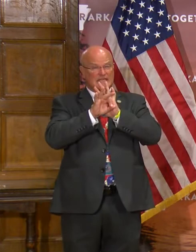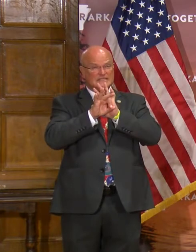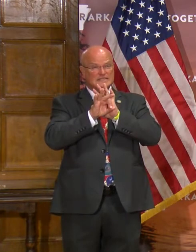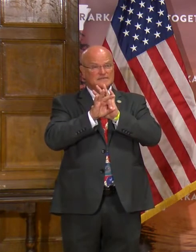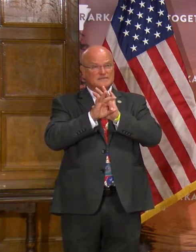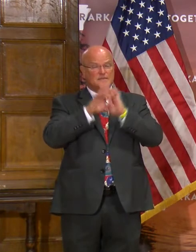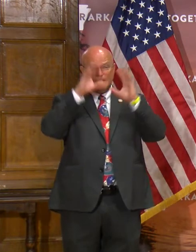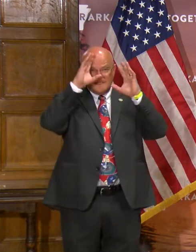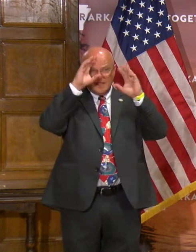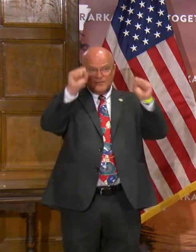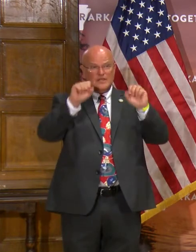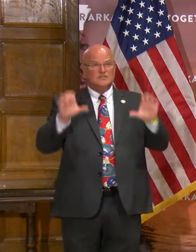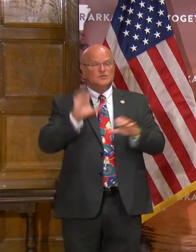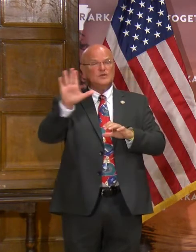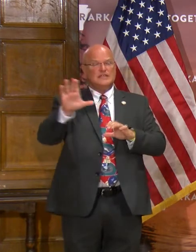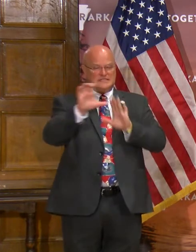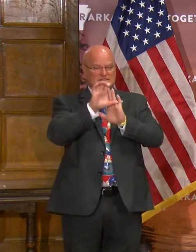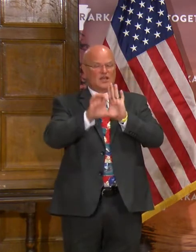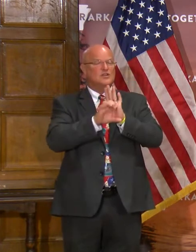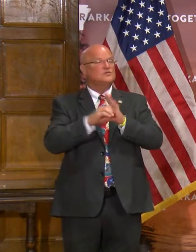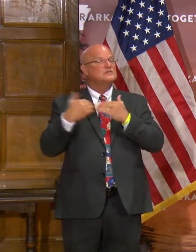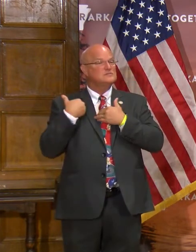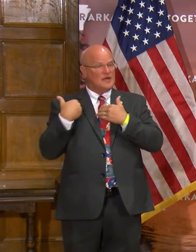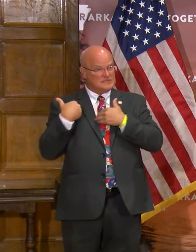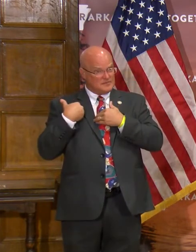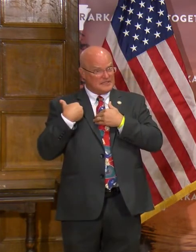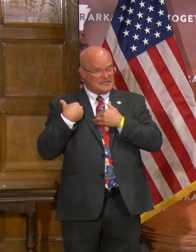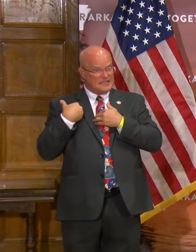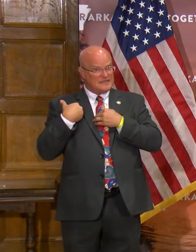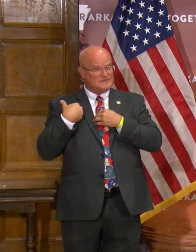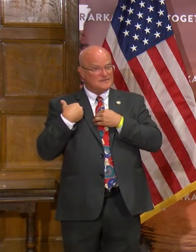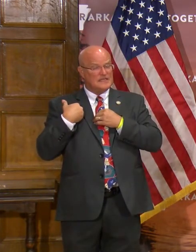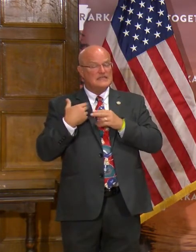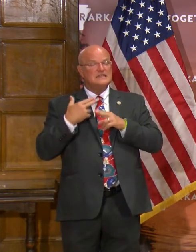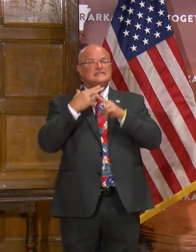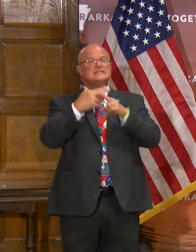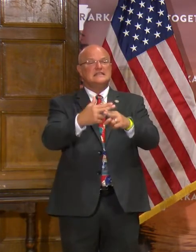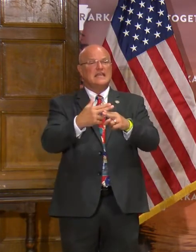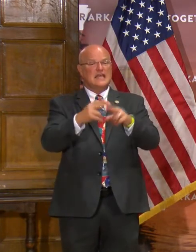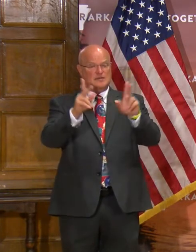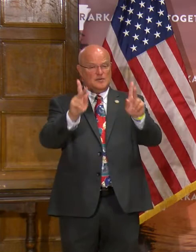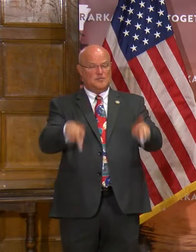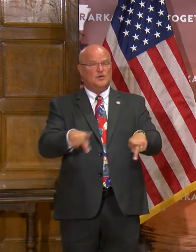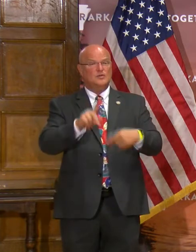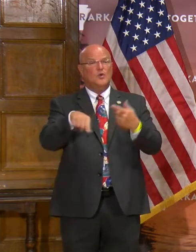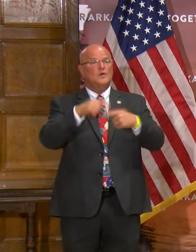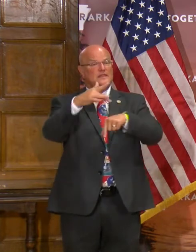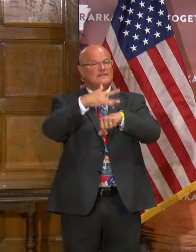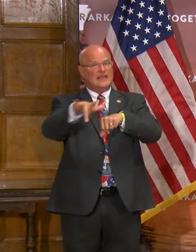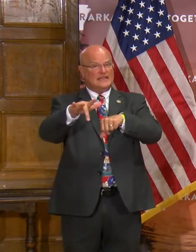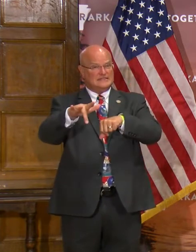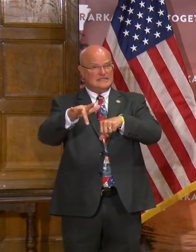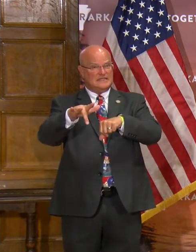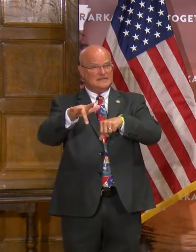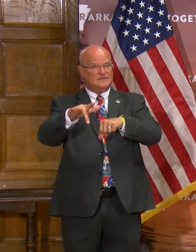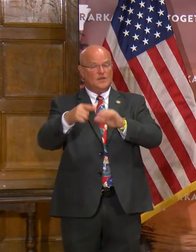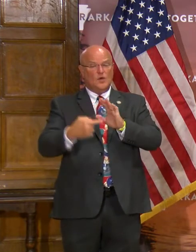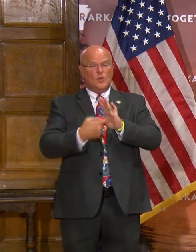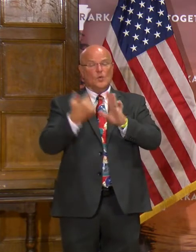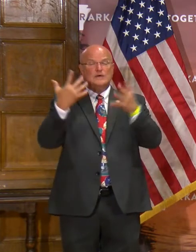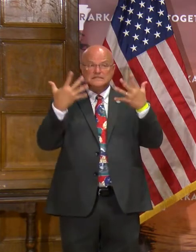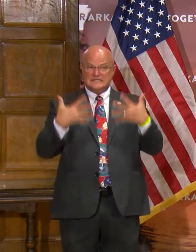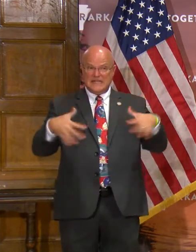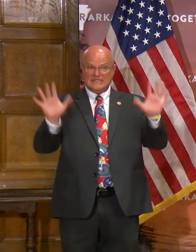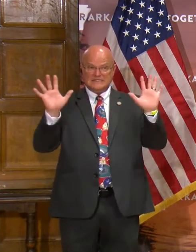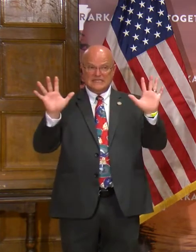The President is doing his constitutional responsibility to name a nominee when there's a vacancy. Once that's